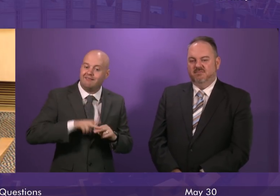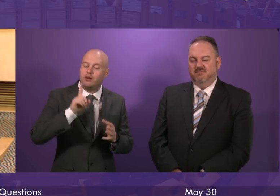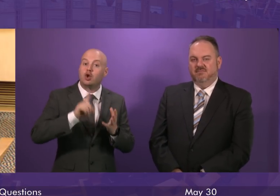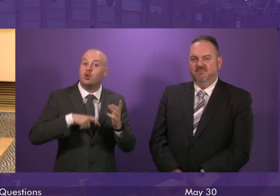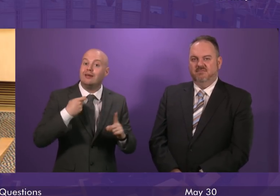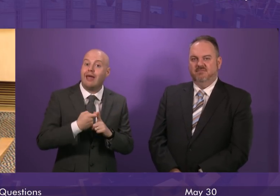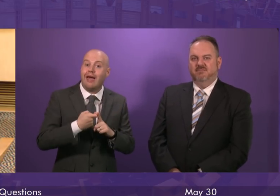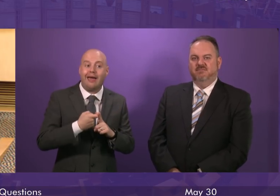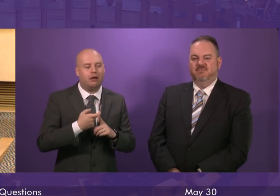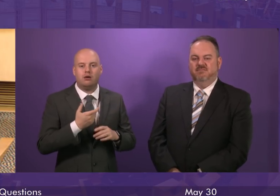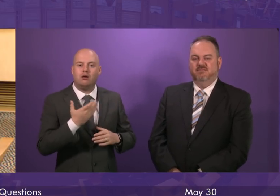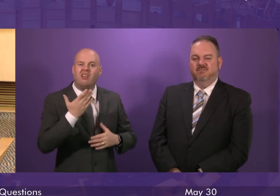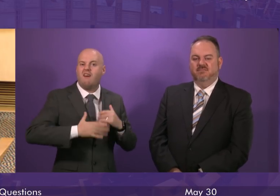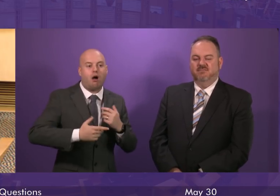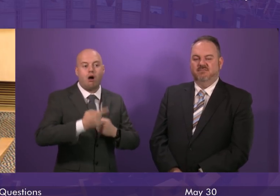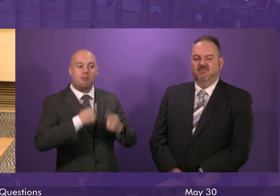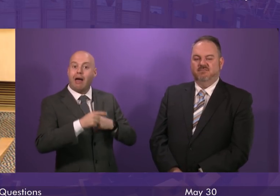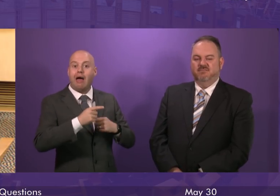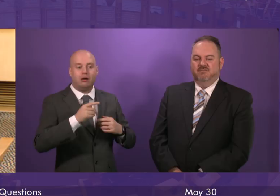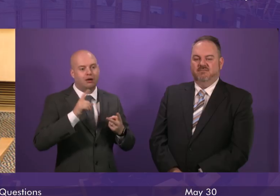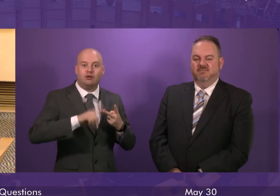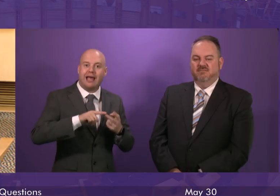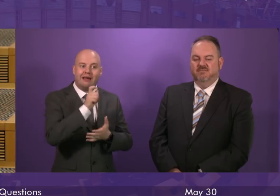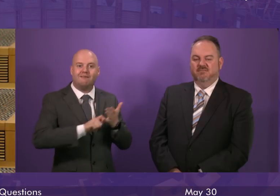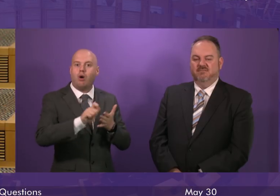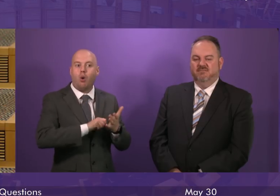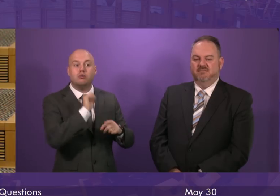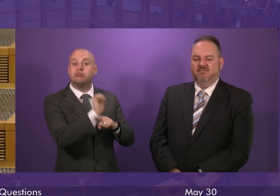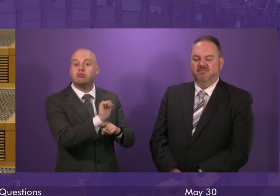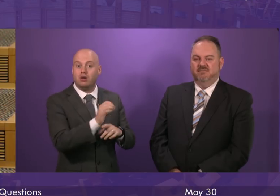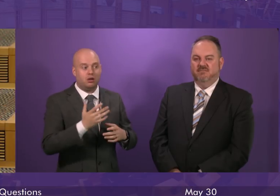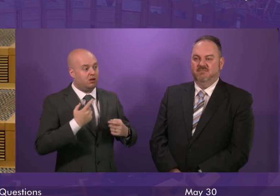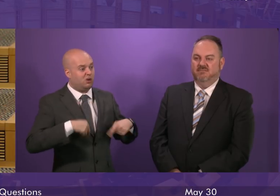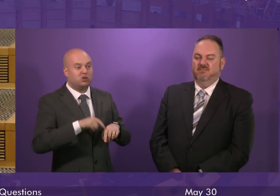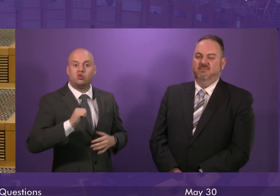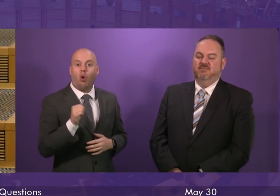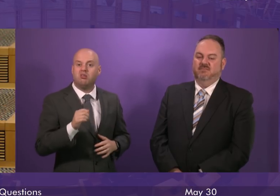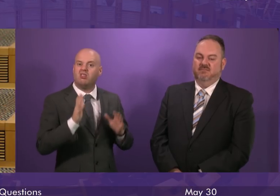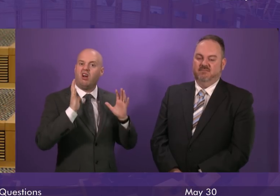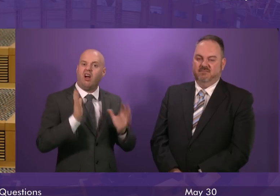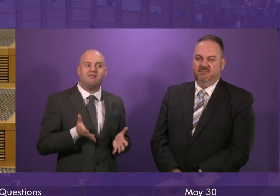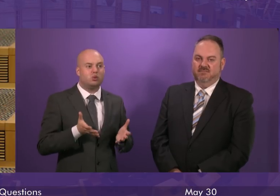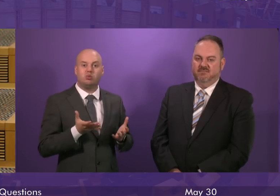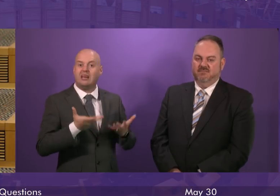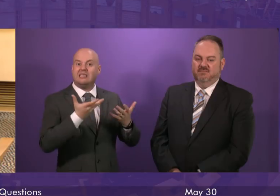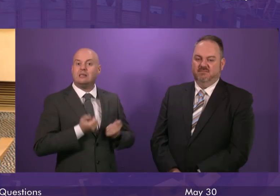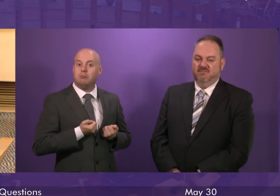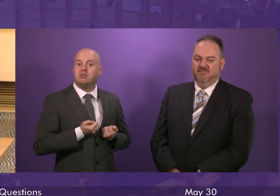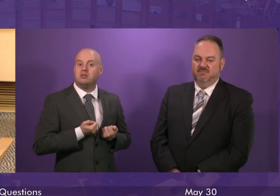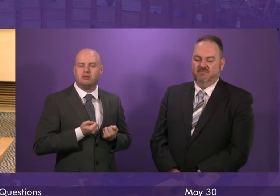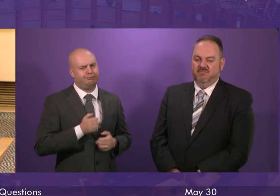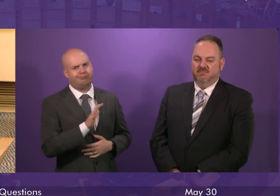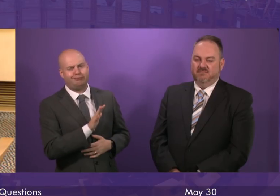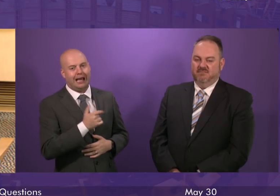reversing Brexit Scotland should just have to accept that disaster and become a passive casualty of it. I